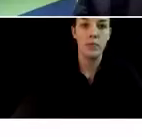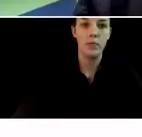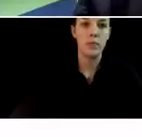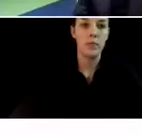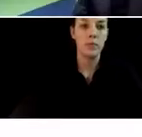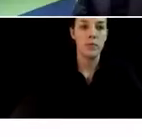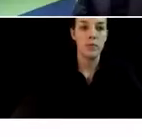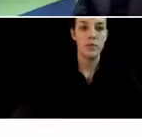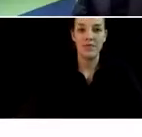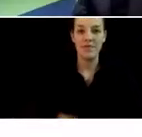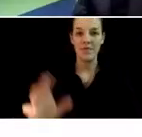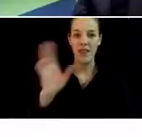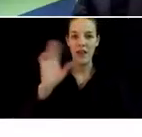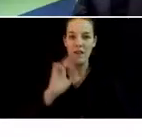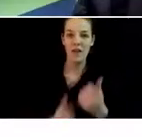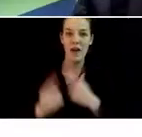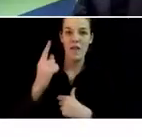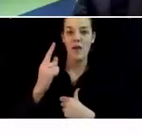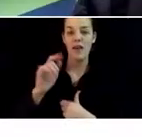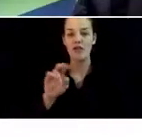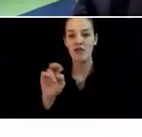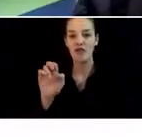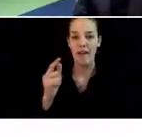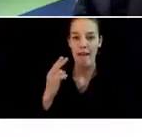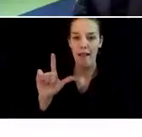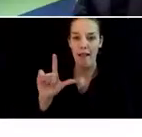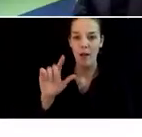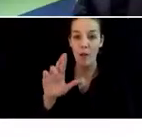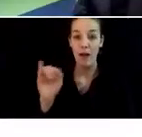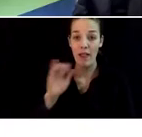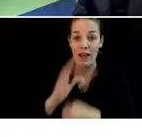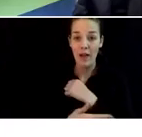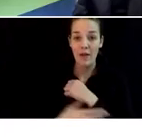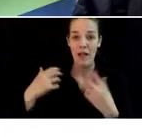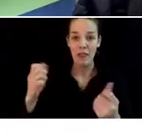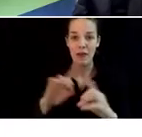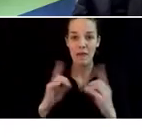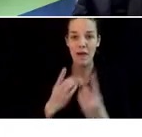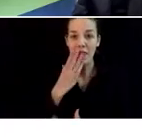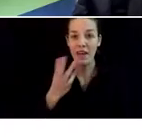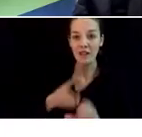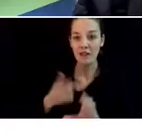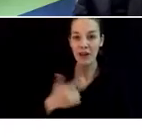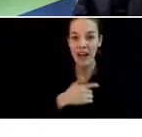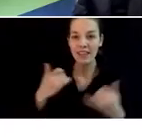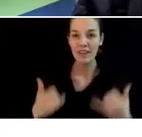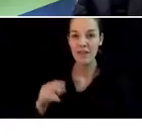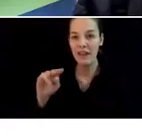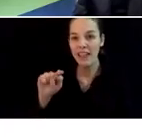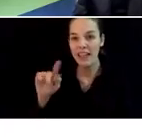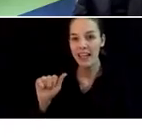Everyone, this is Janet Hill at the Rock Island County Health Department. Thank you for joining us today. Today we have with us Nita Ludwig, the